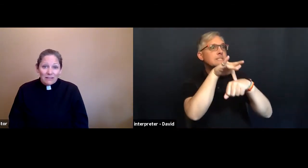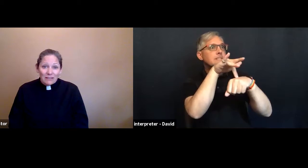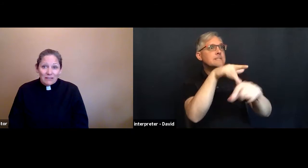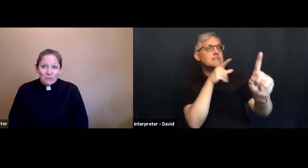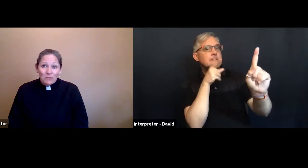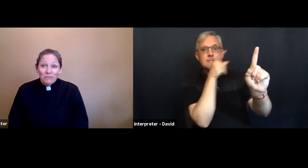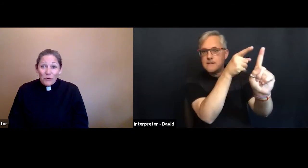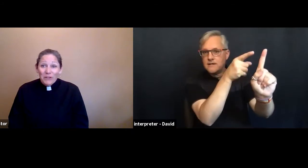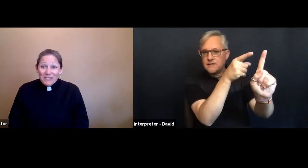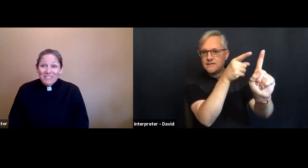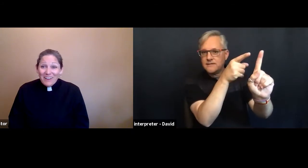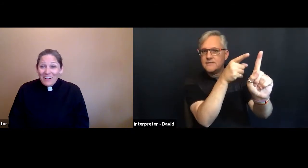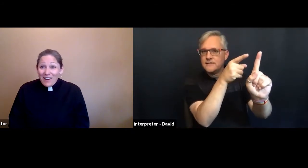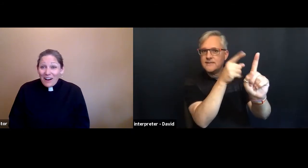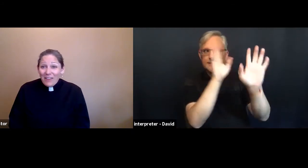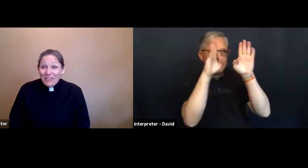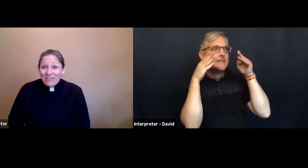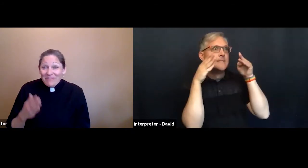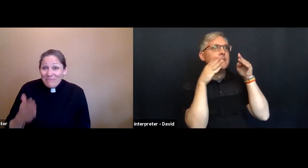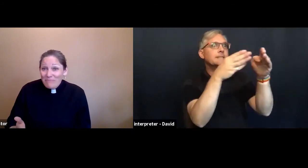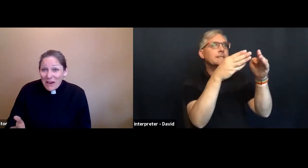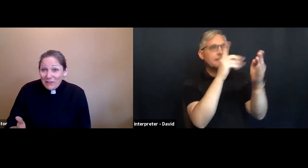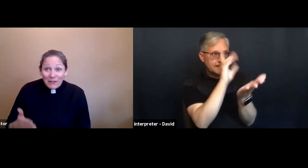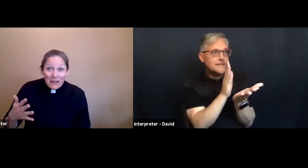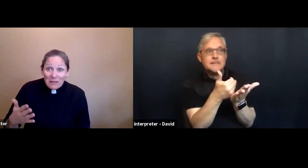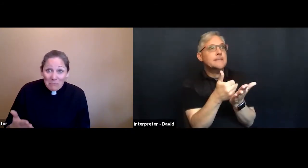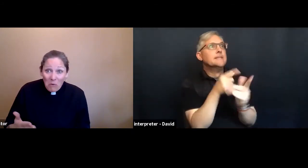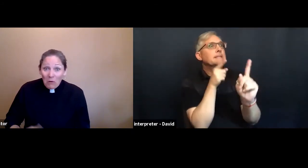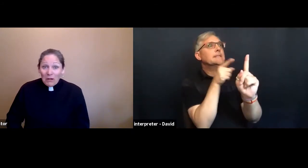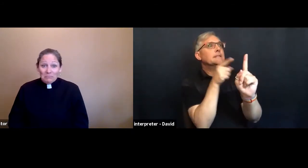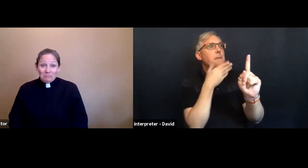Because we're focused on better and more. And